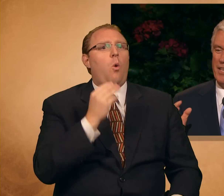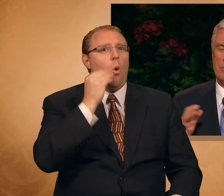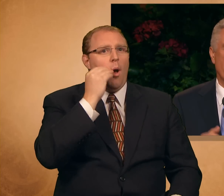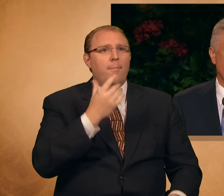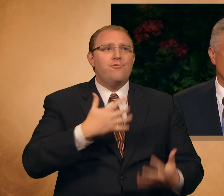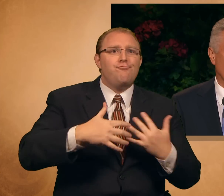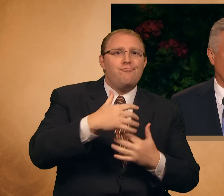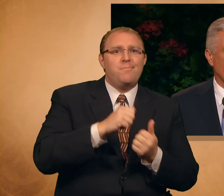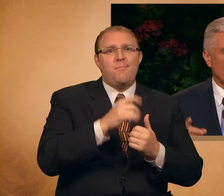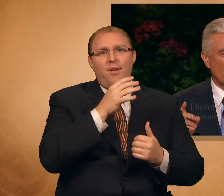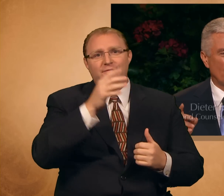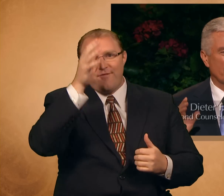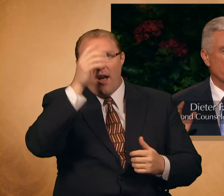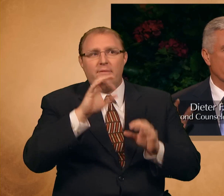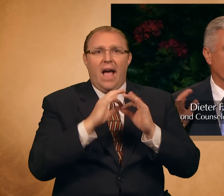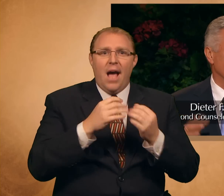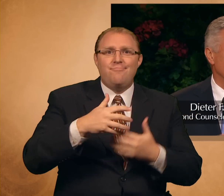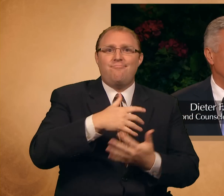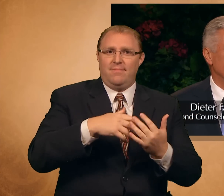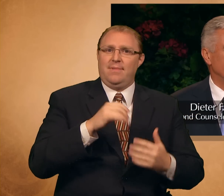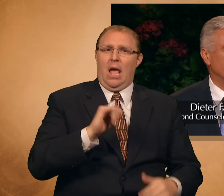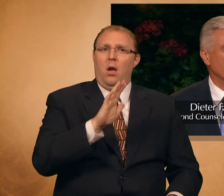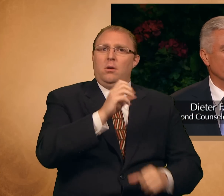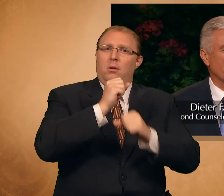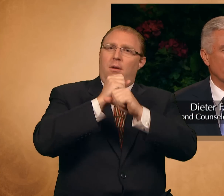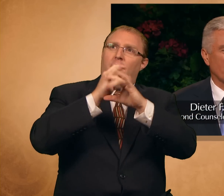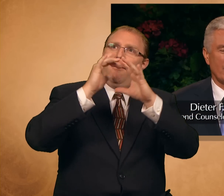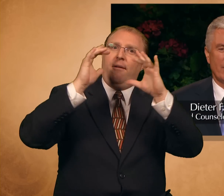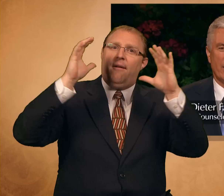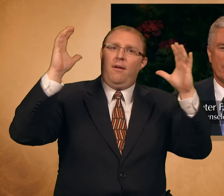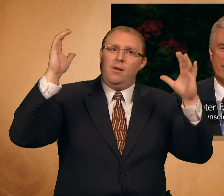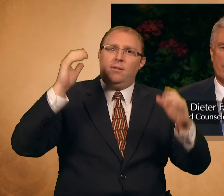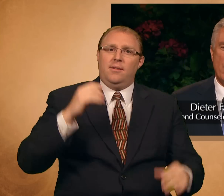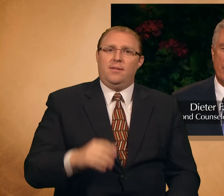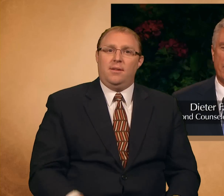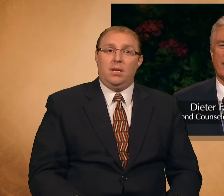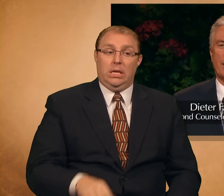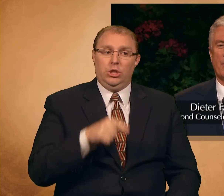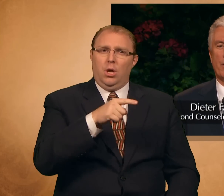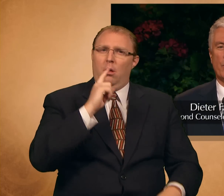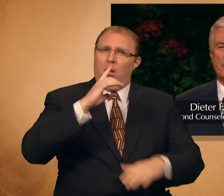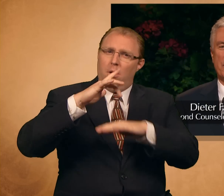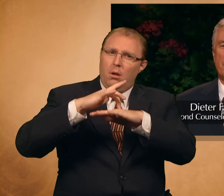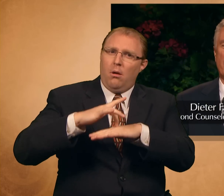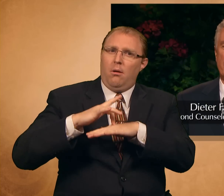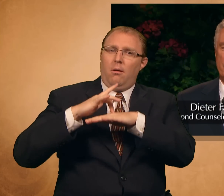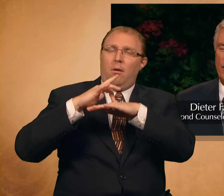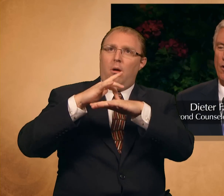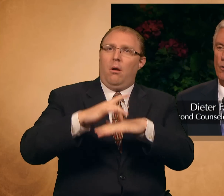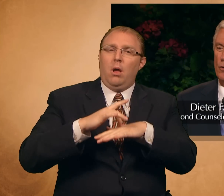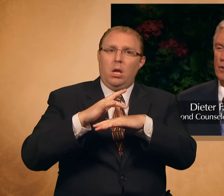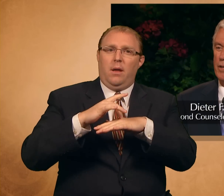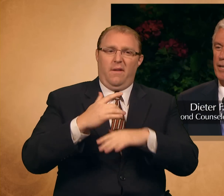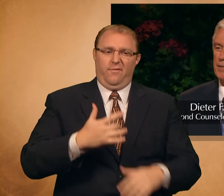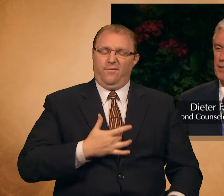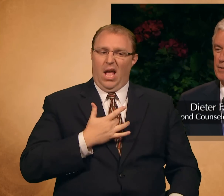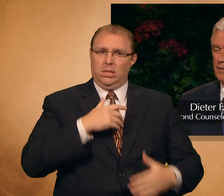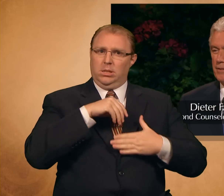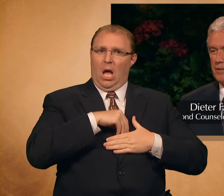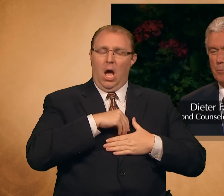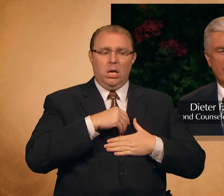This was her golden ticket. It was the one thing upon which she felt her whole